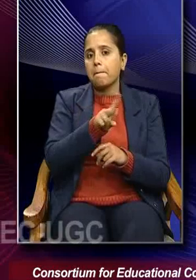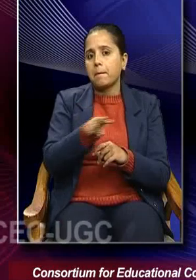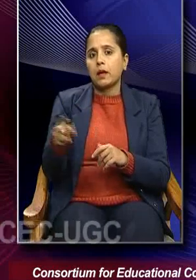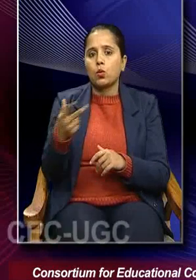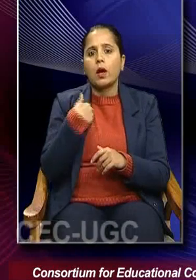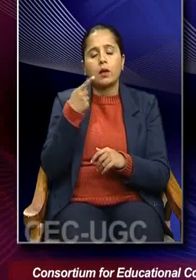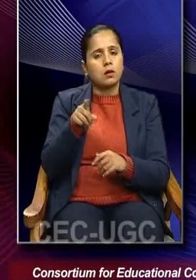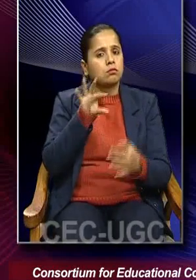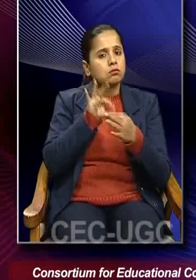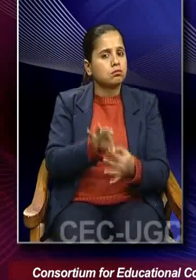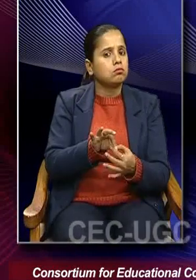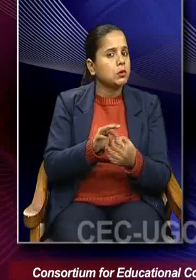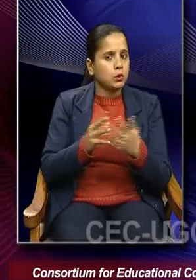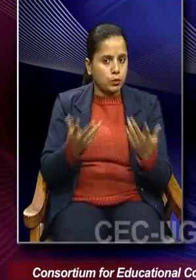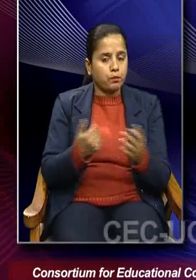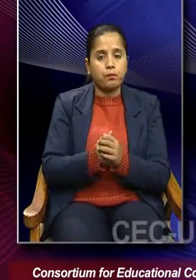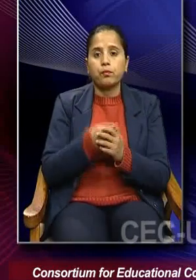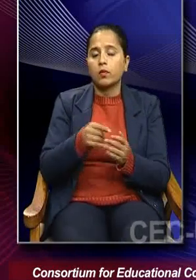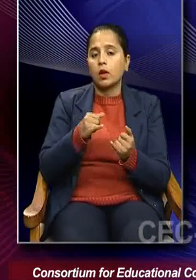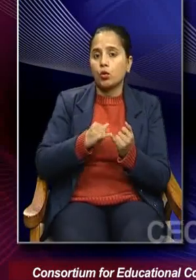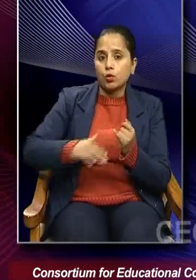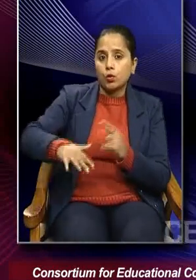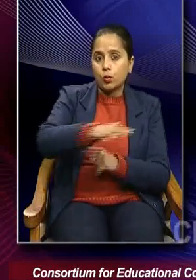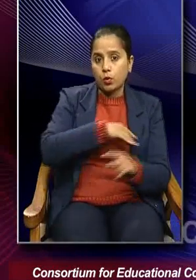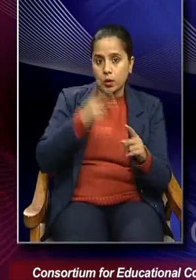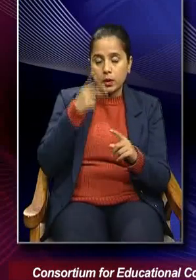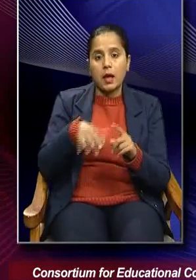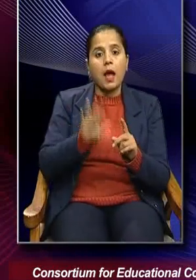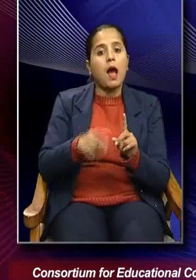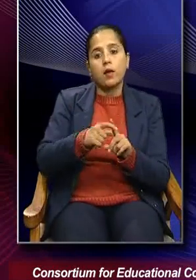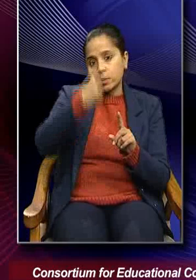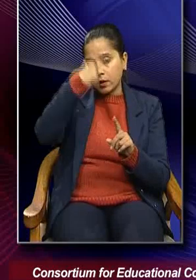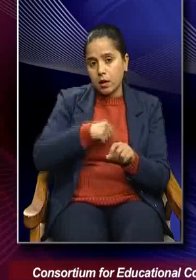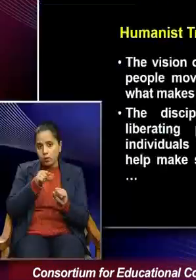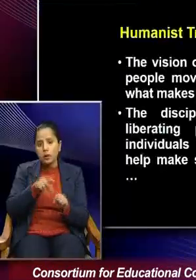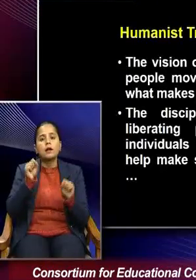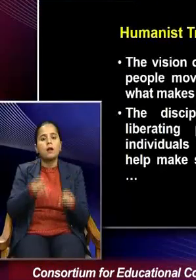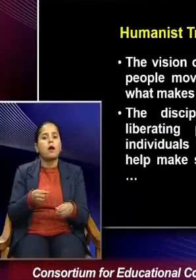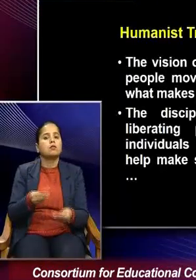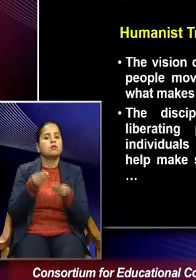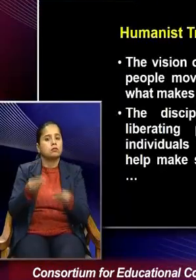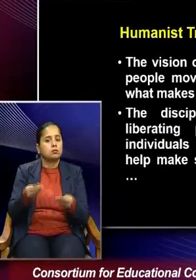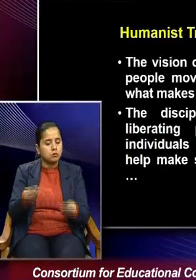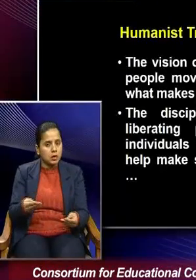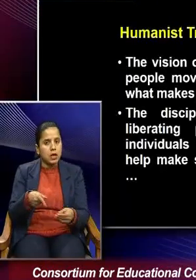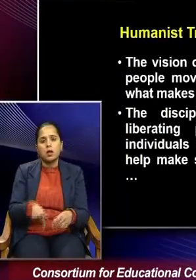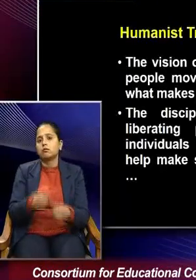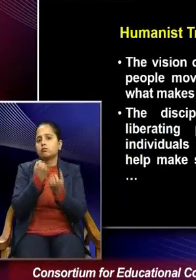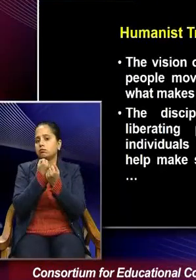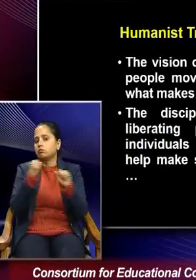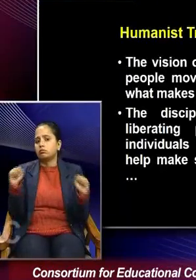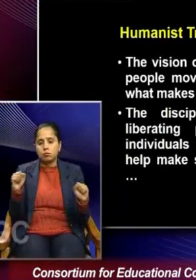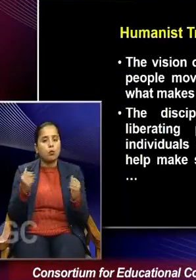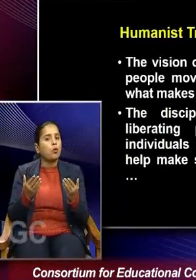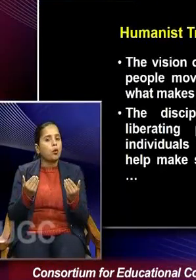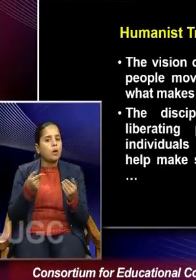we attach to it. So, sociology as a discipline can serve as a liberation, kind